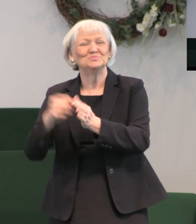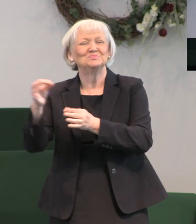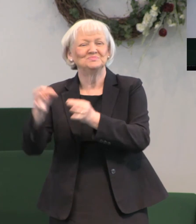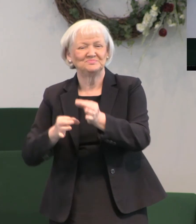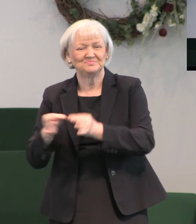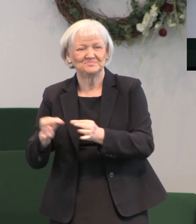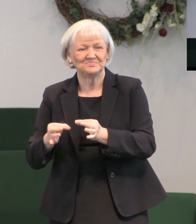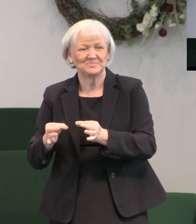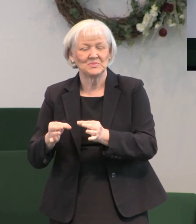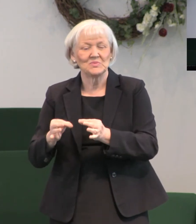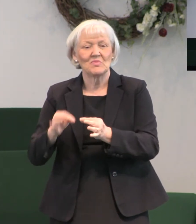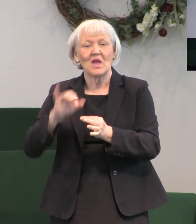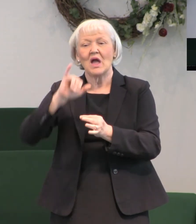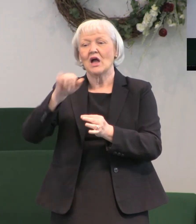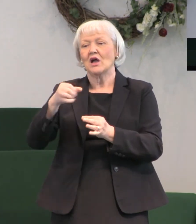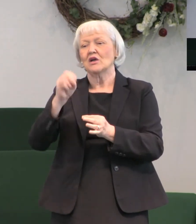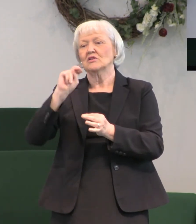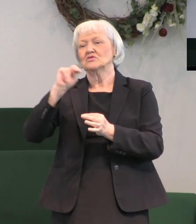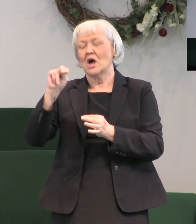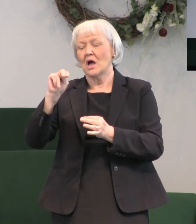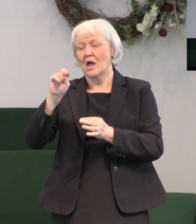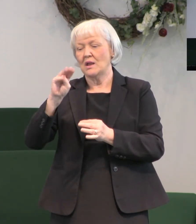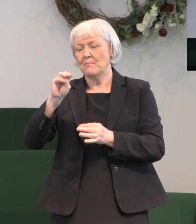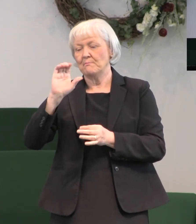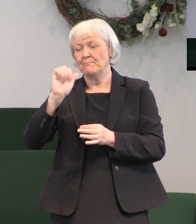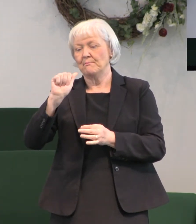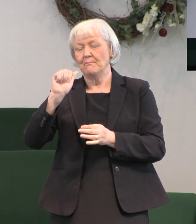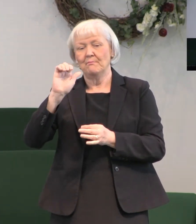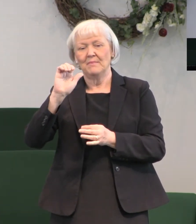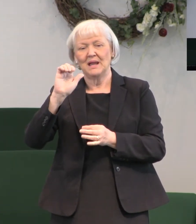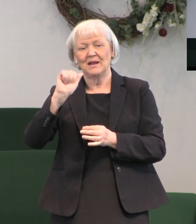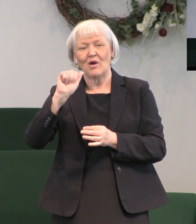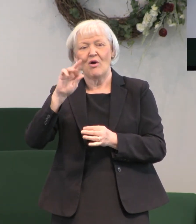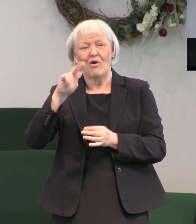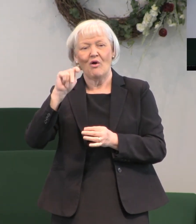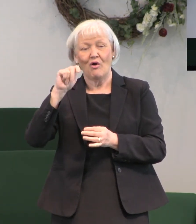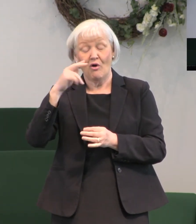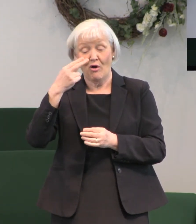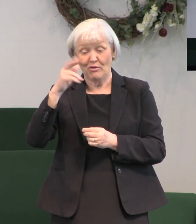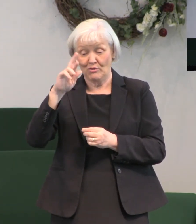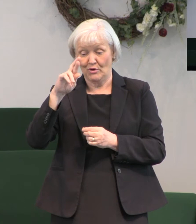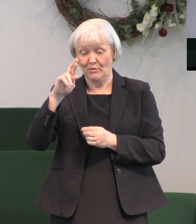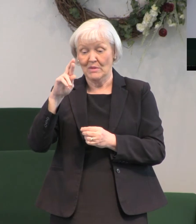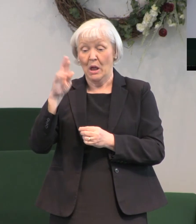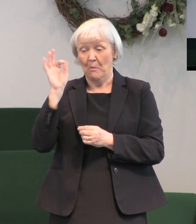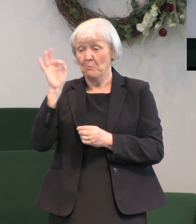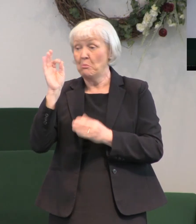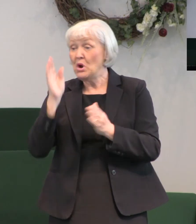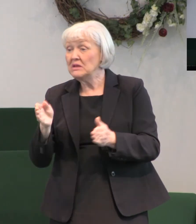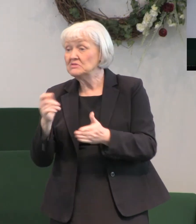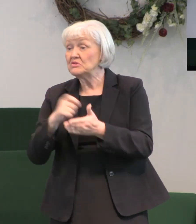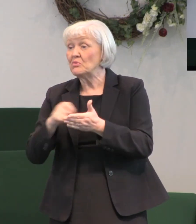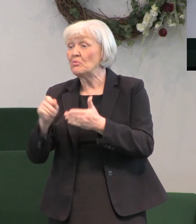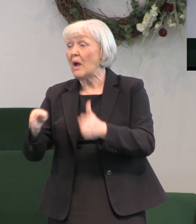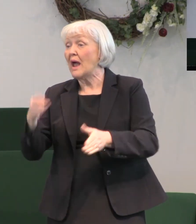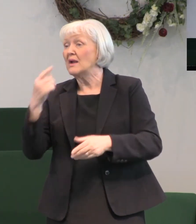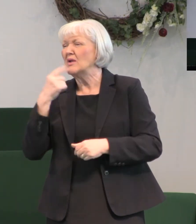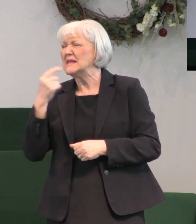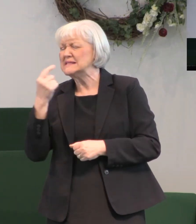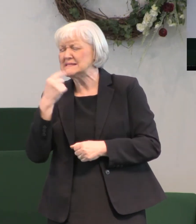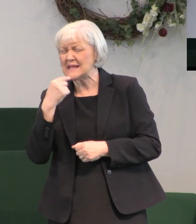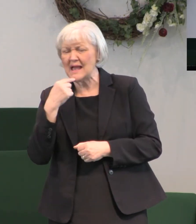And John MacArthur, the preacher and writer, explains the mystery. He says that the godliness mentioned here